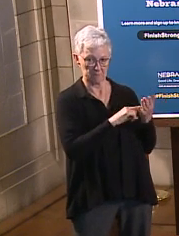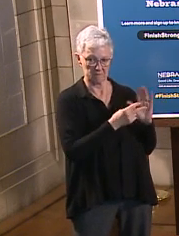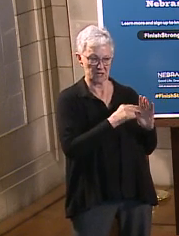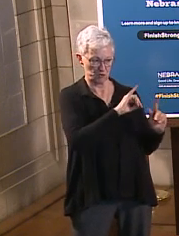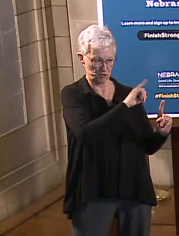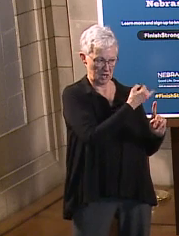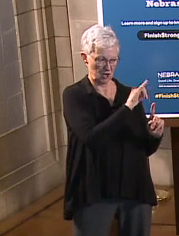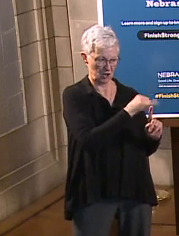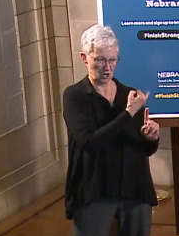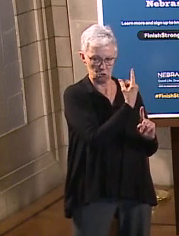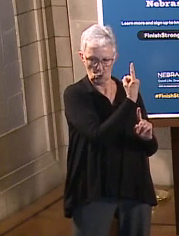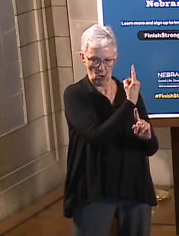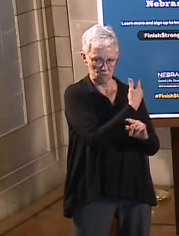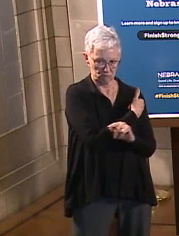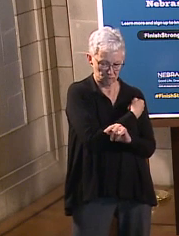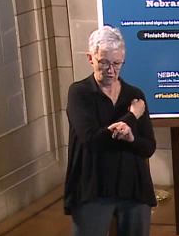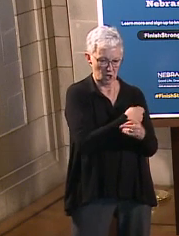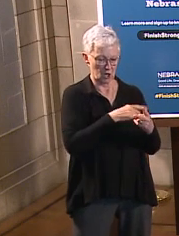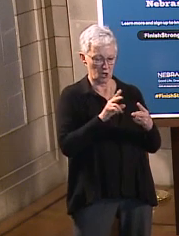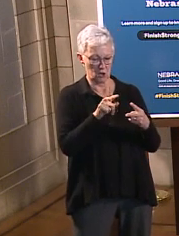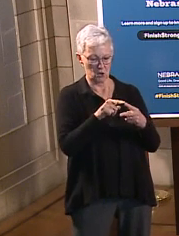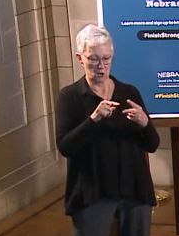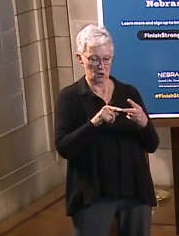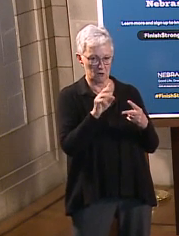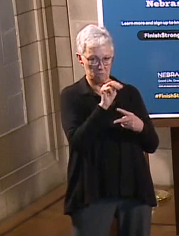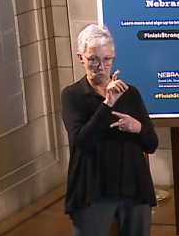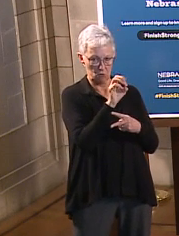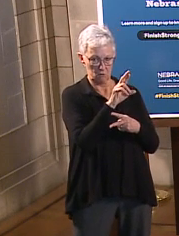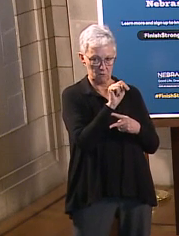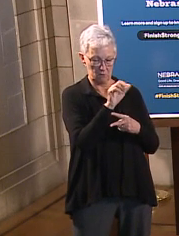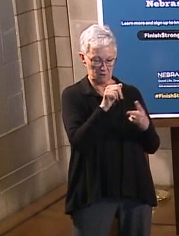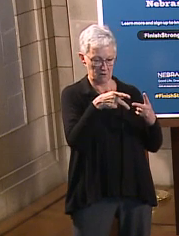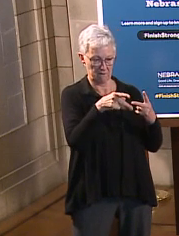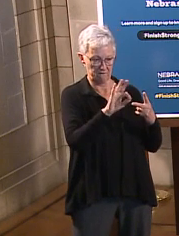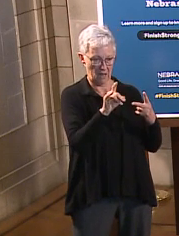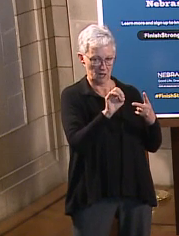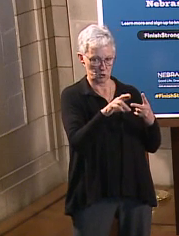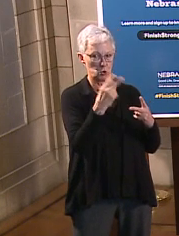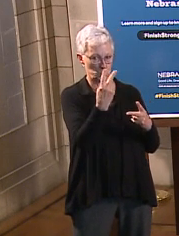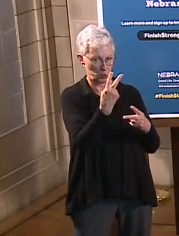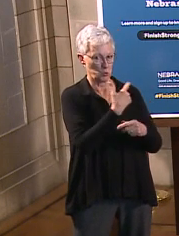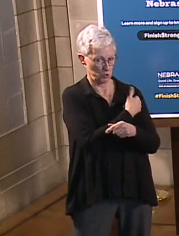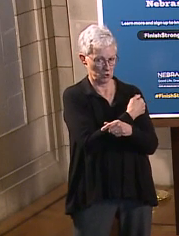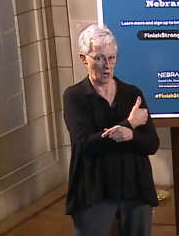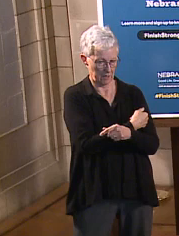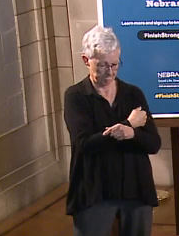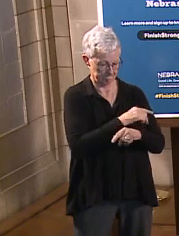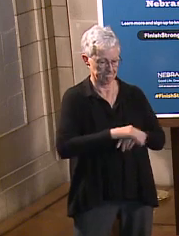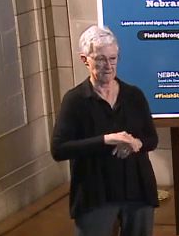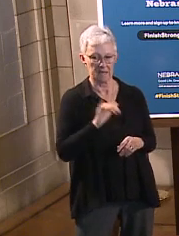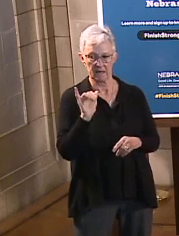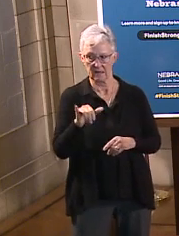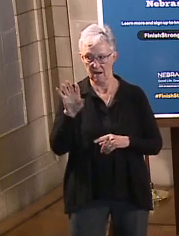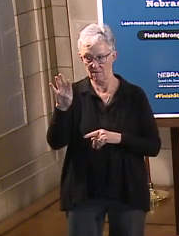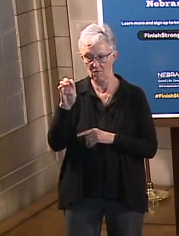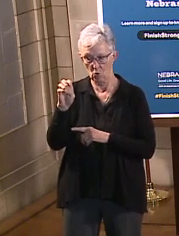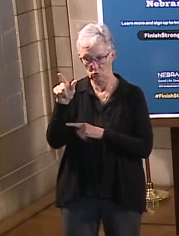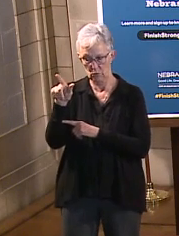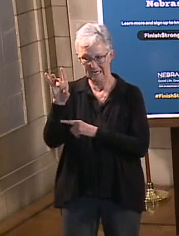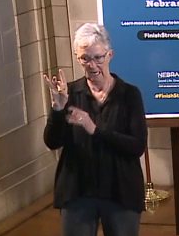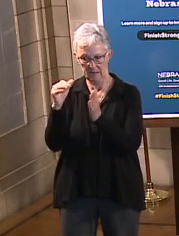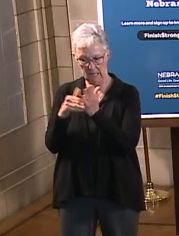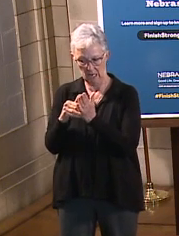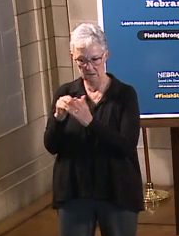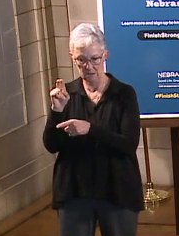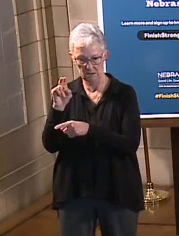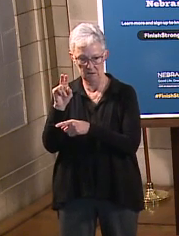or two shots for the Moderna or Pfizer. So out of the 428,000 Nebraskans